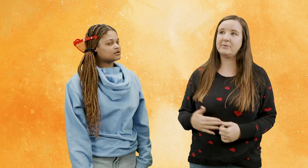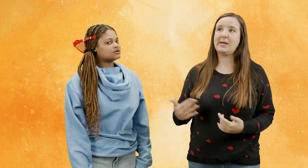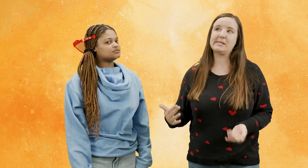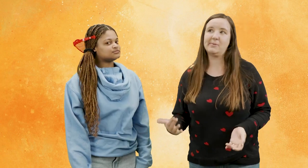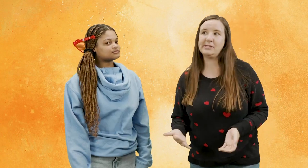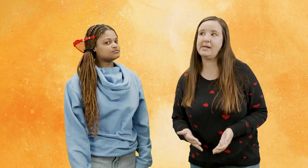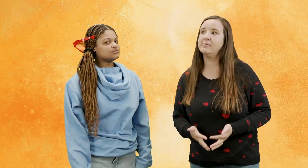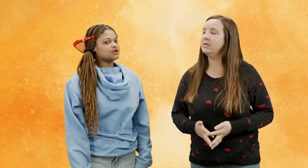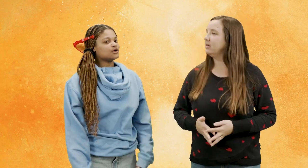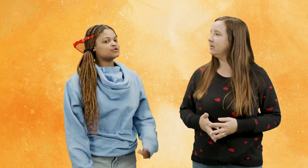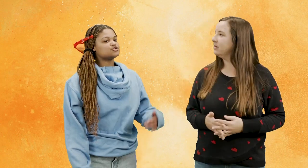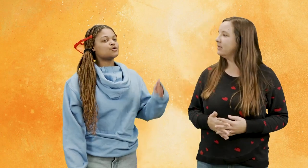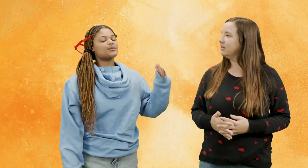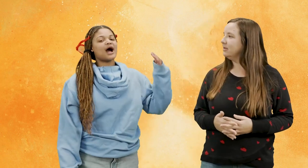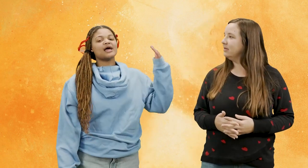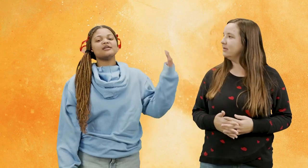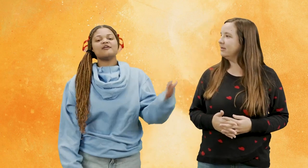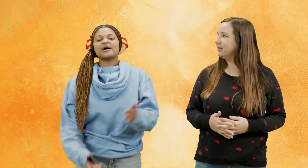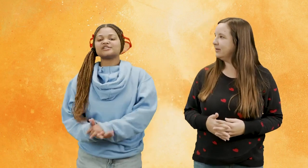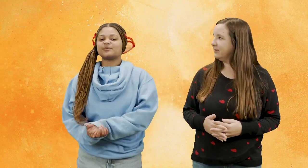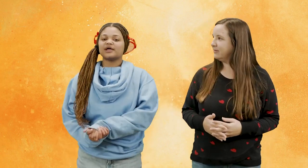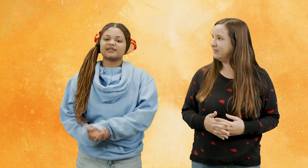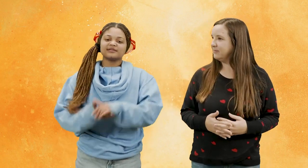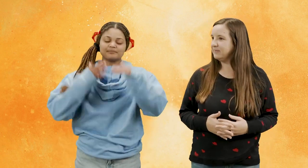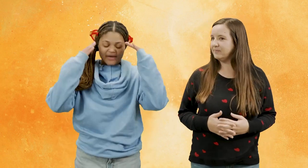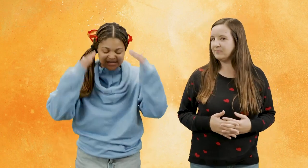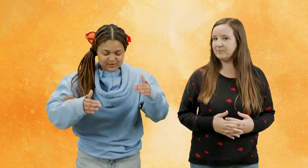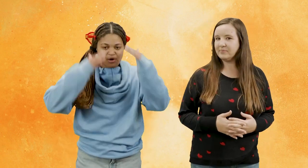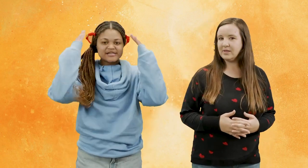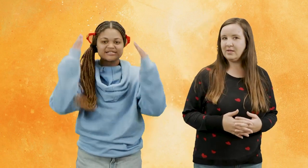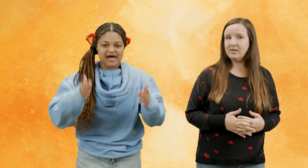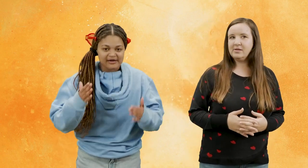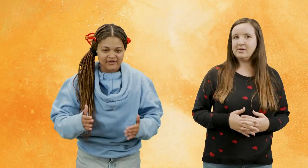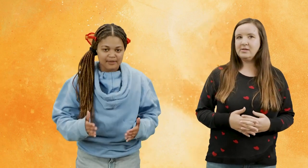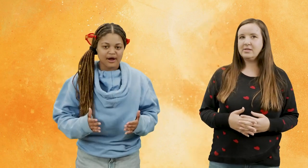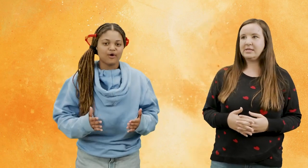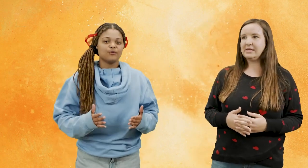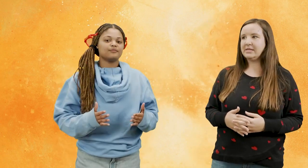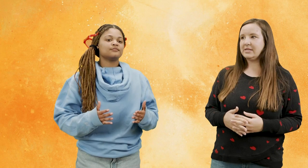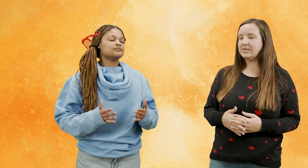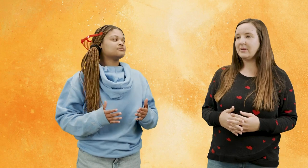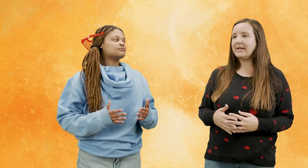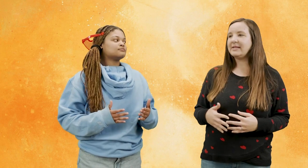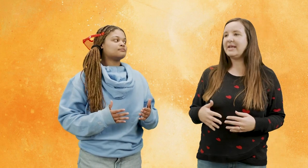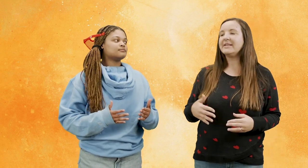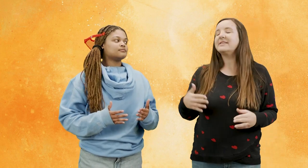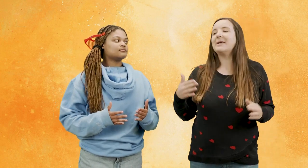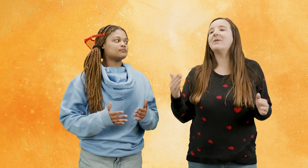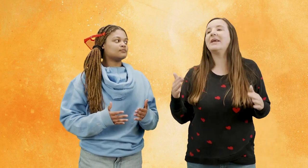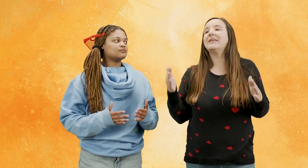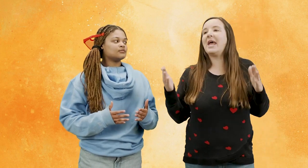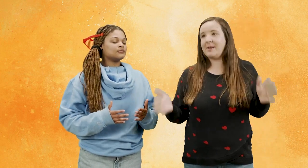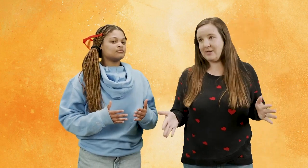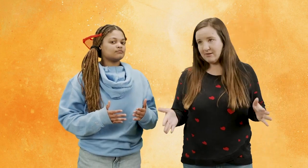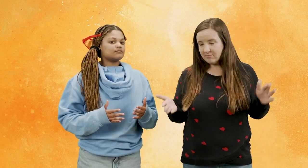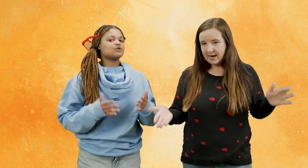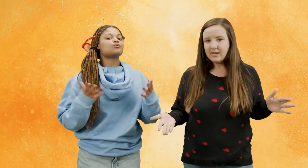basketball team true but i love basketball like basketball is life at my home so he can seem like an enemy right right